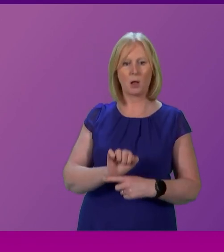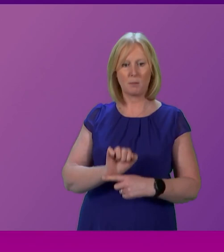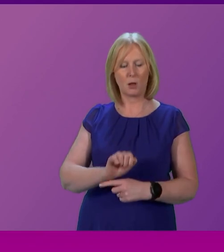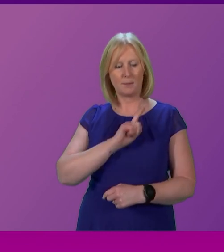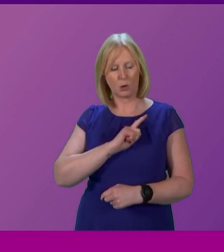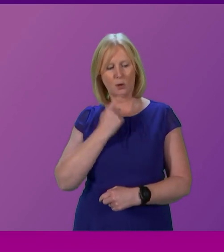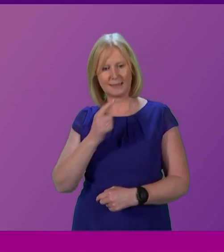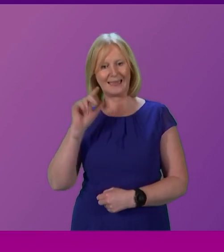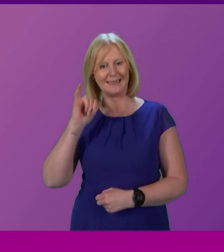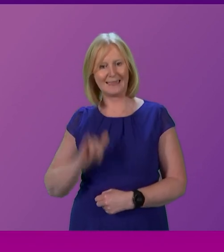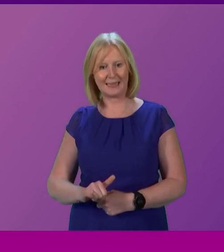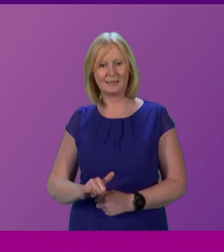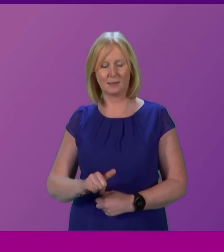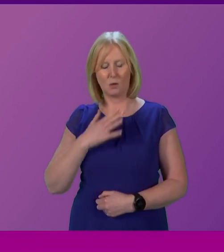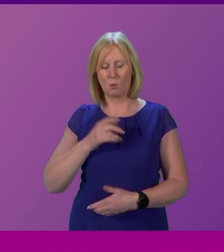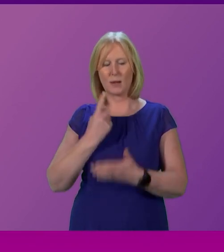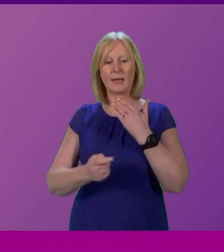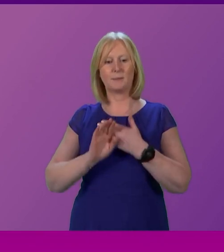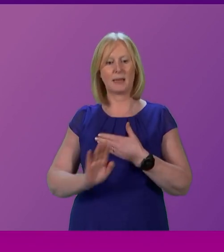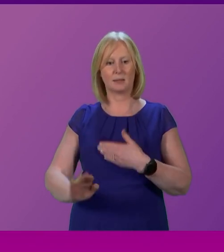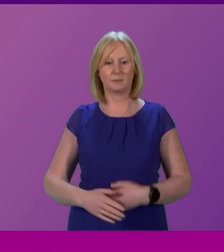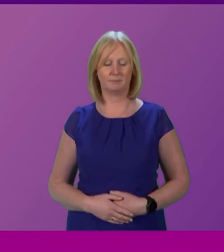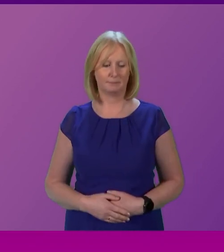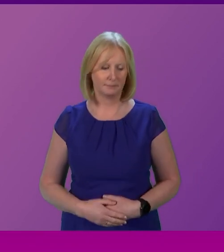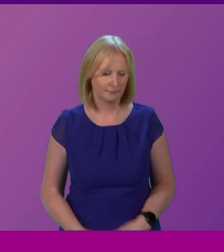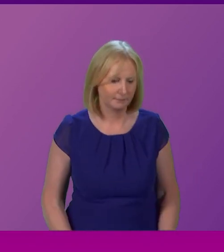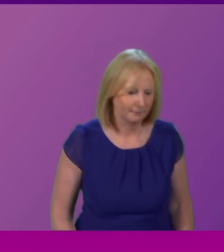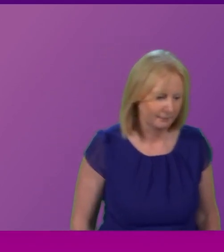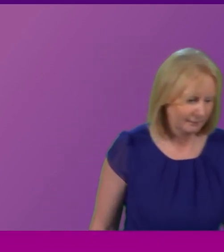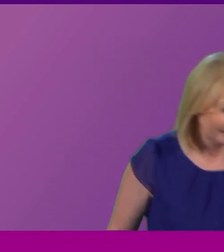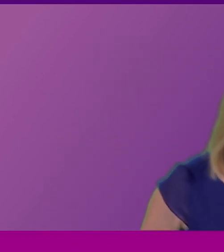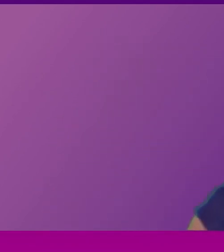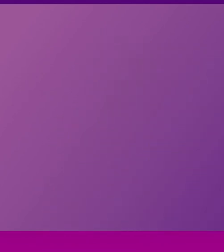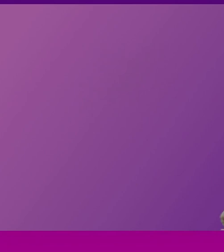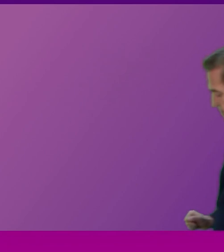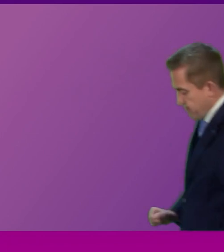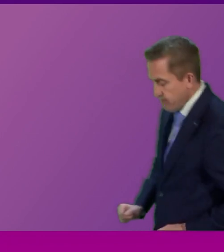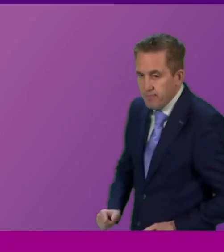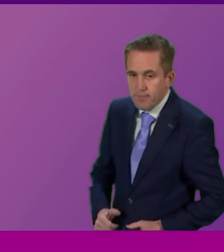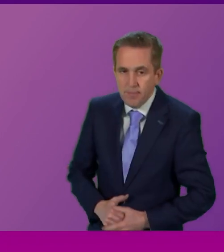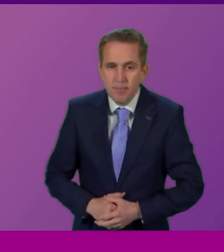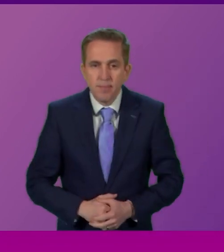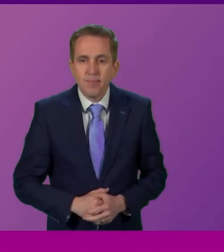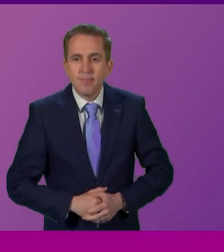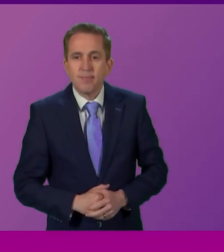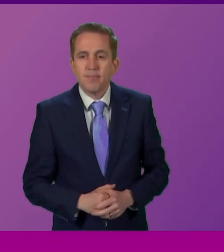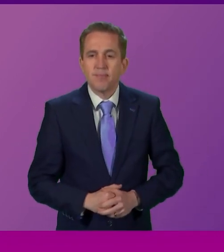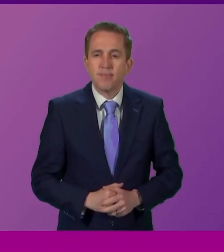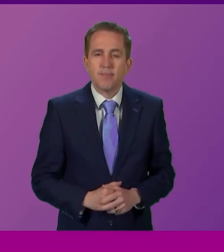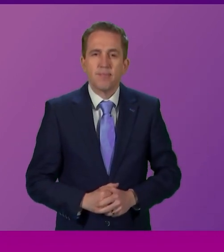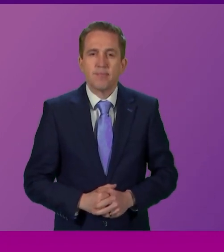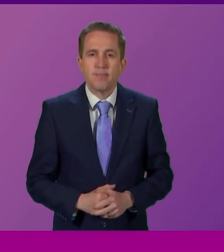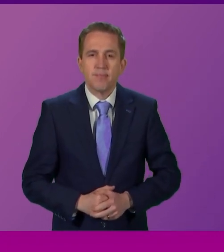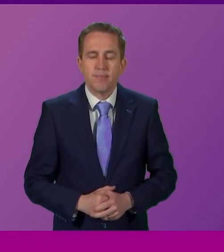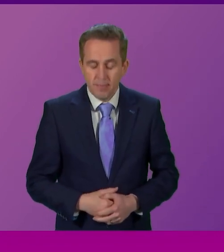yes, we want to be independent. As you say, I now call Sharon Dowie to be followed by Emma Roddick